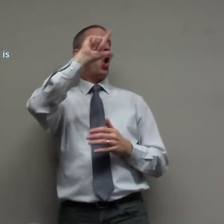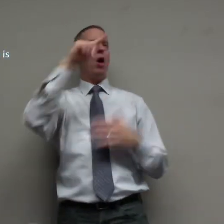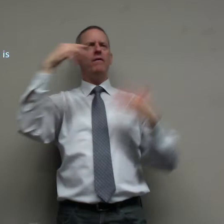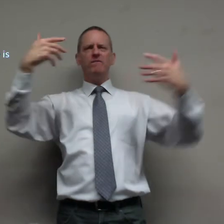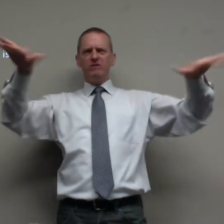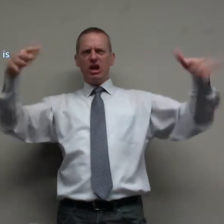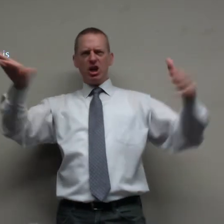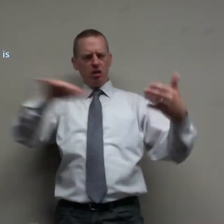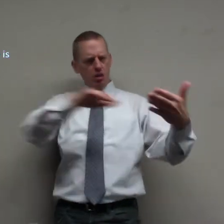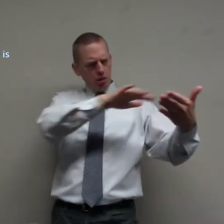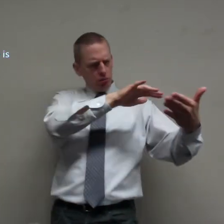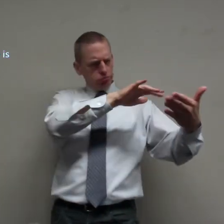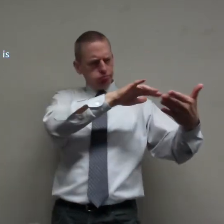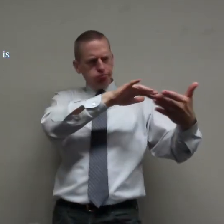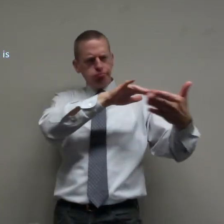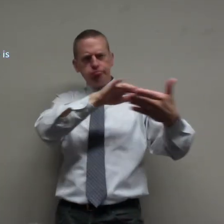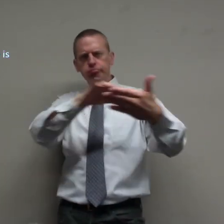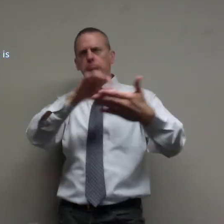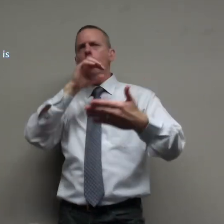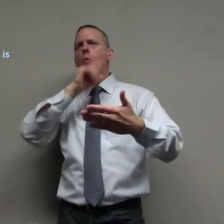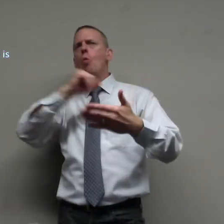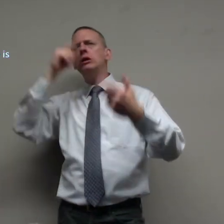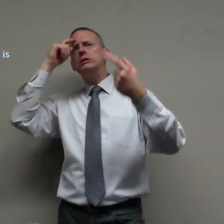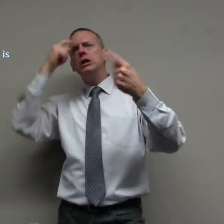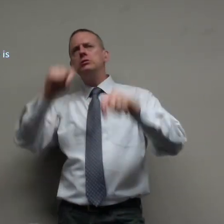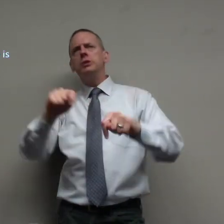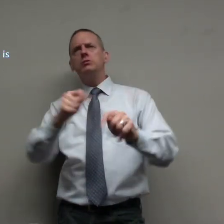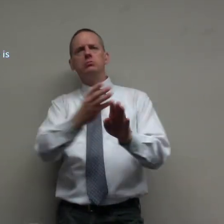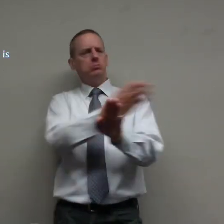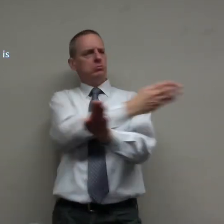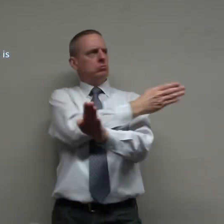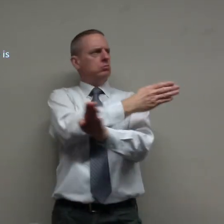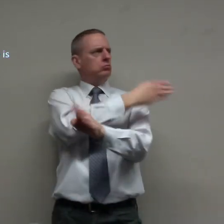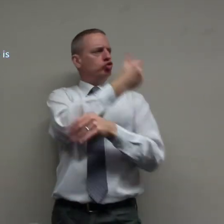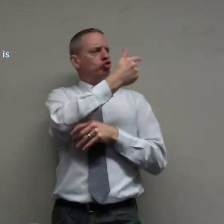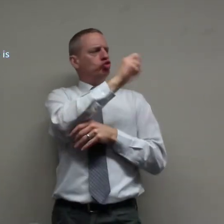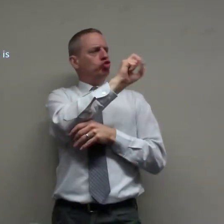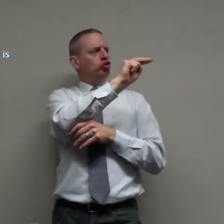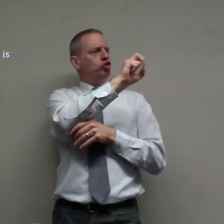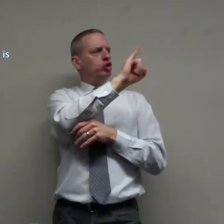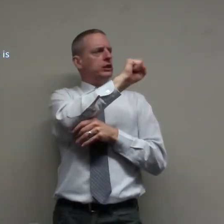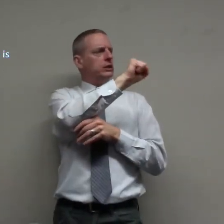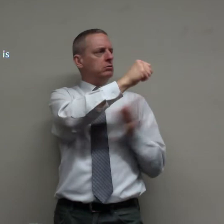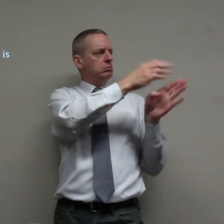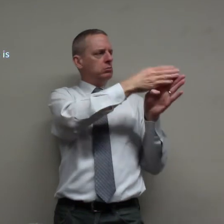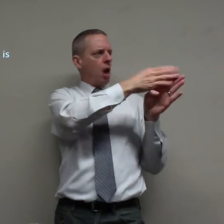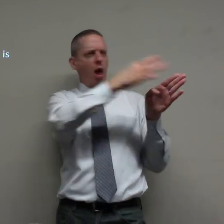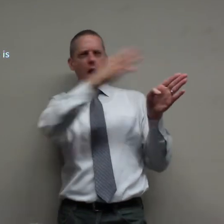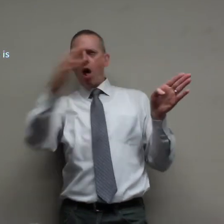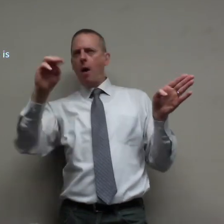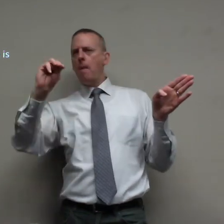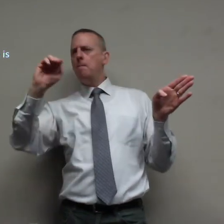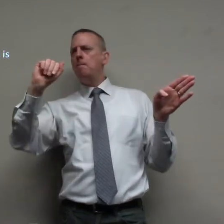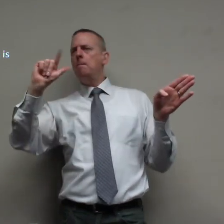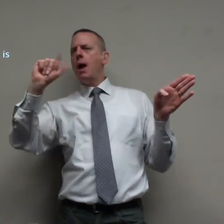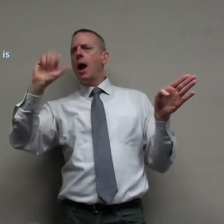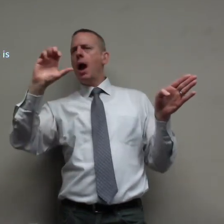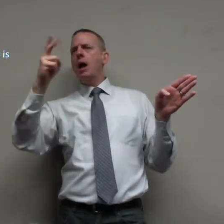Paul already studied the Old Testament from Genesis to